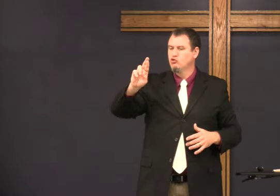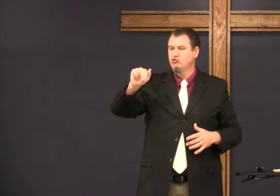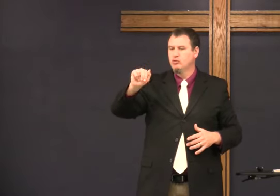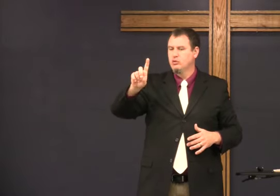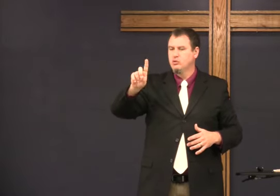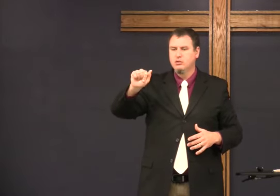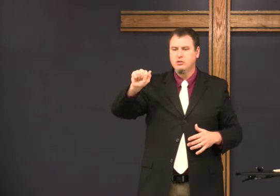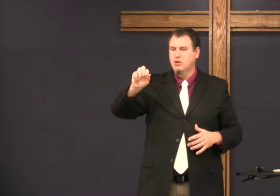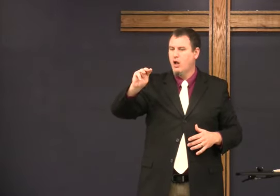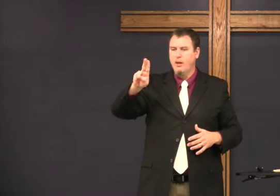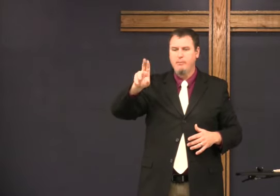I'm not most ridiculous.